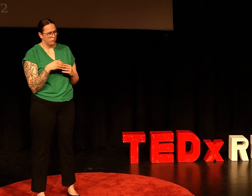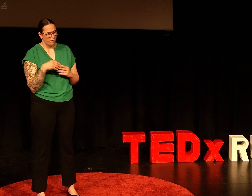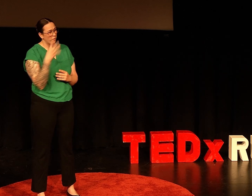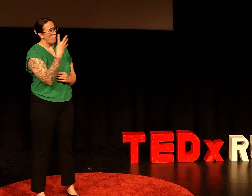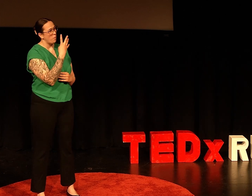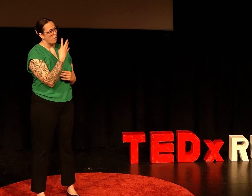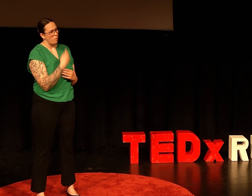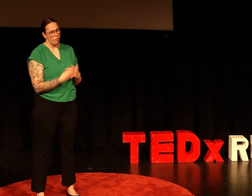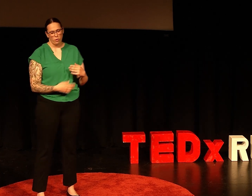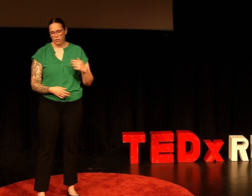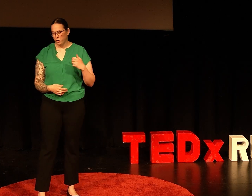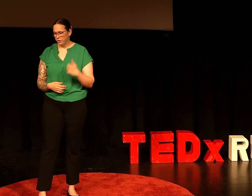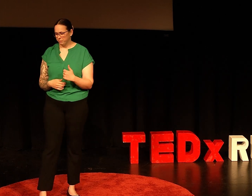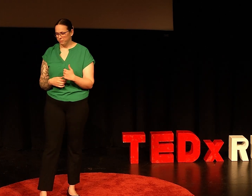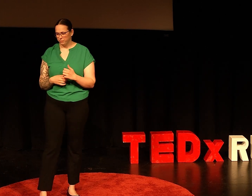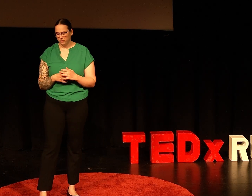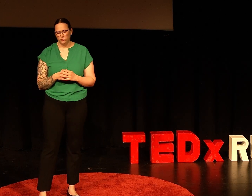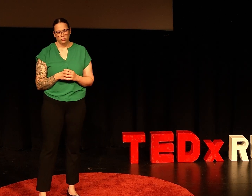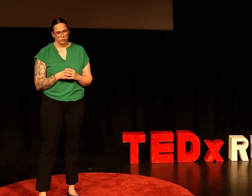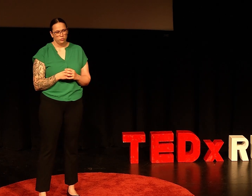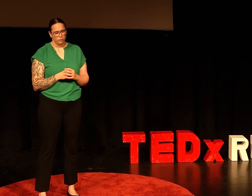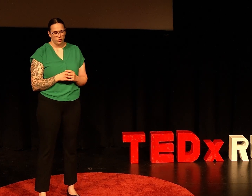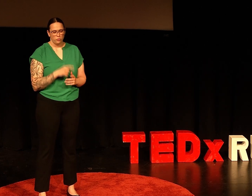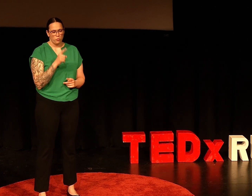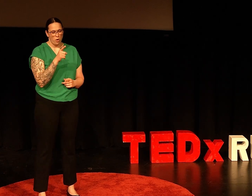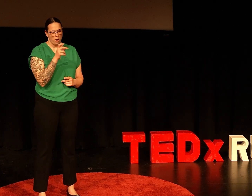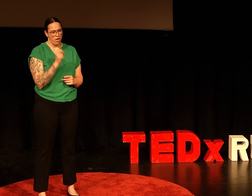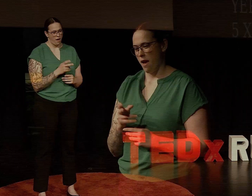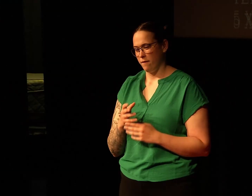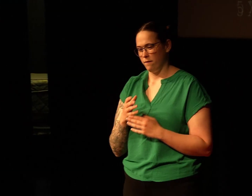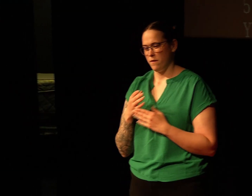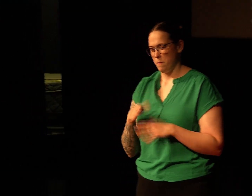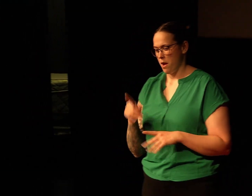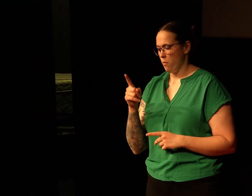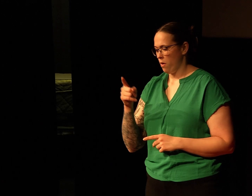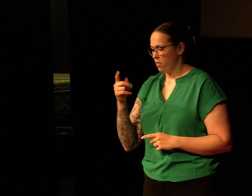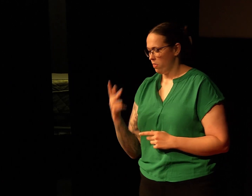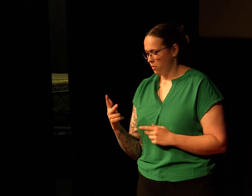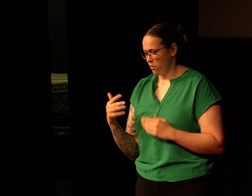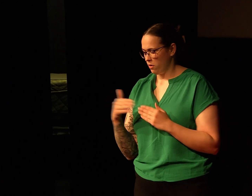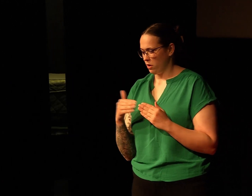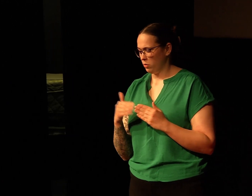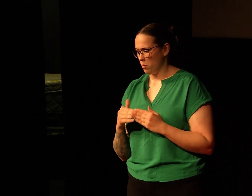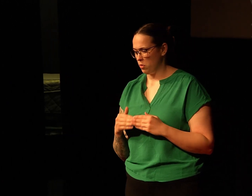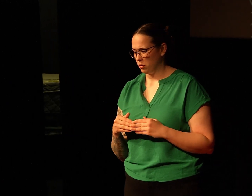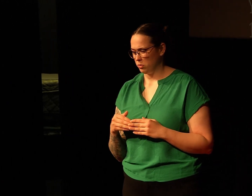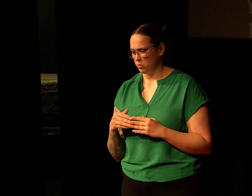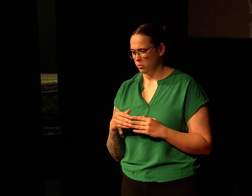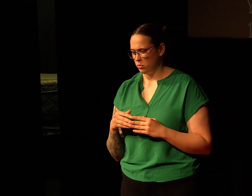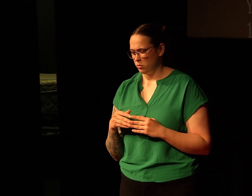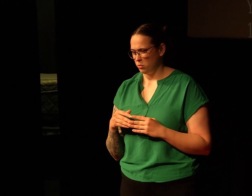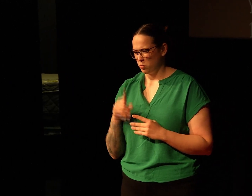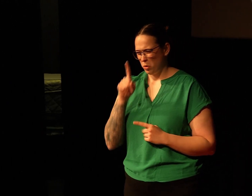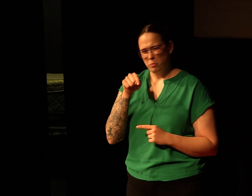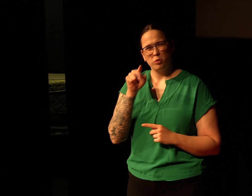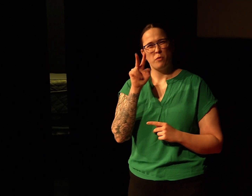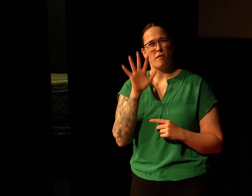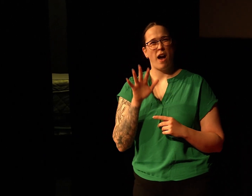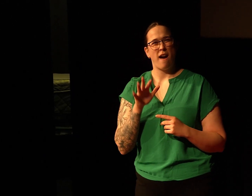4, right? Yep, you got it. One and a half divided by one third is 1.25?